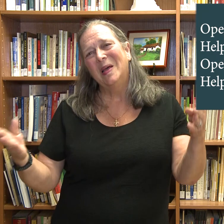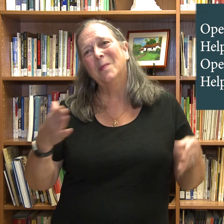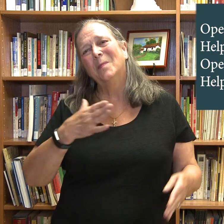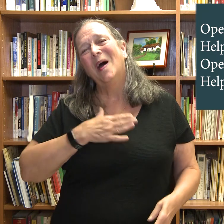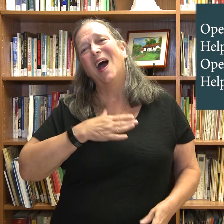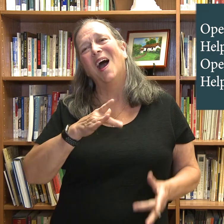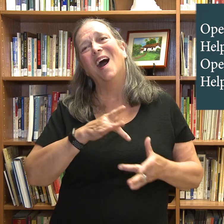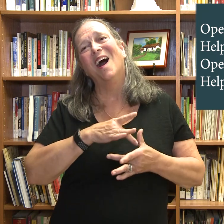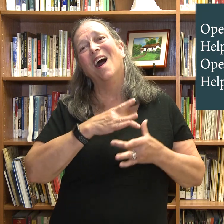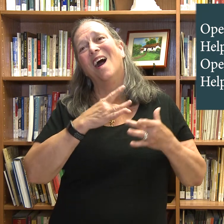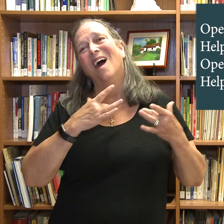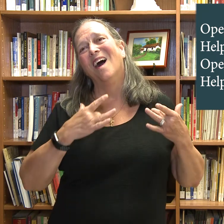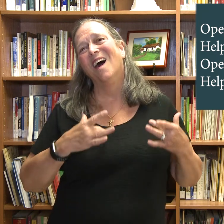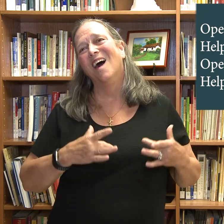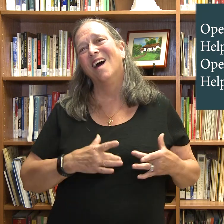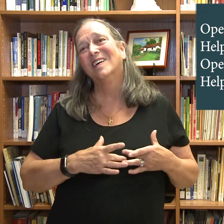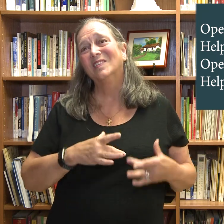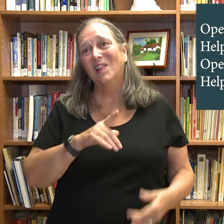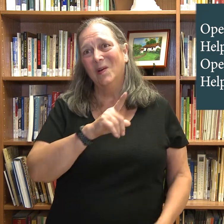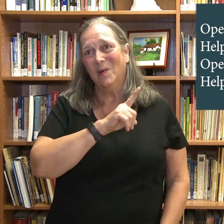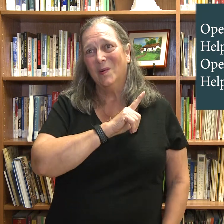my heart, Lord